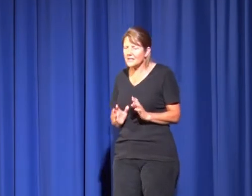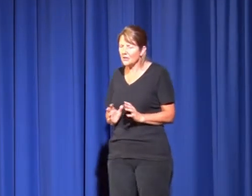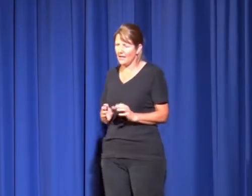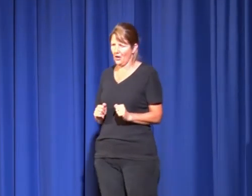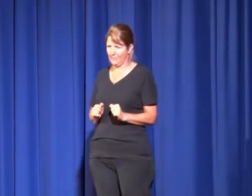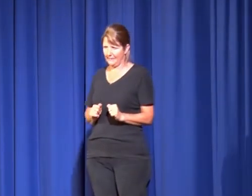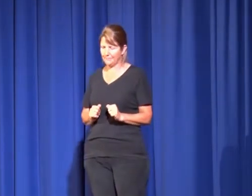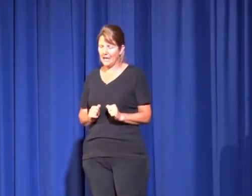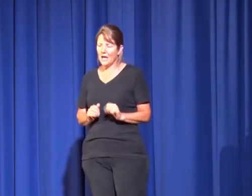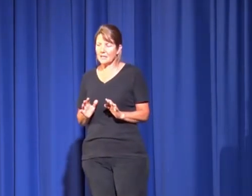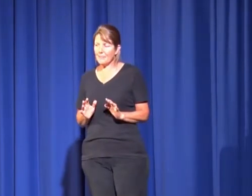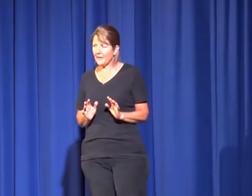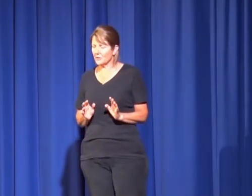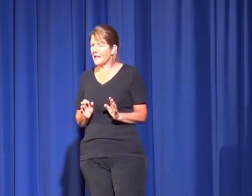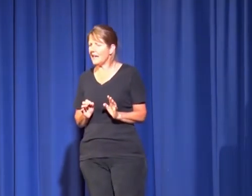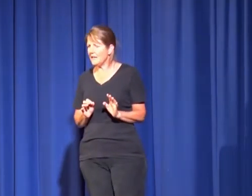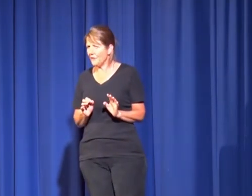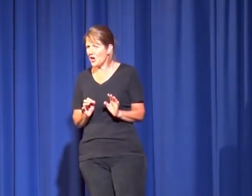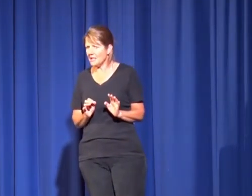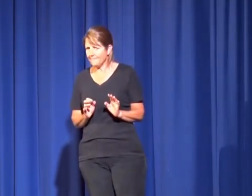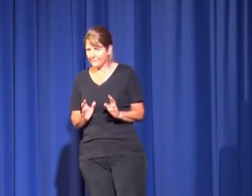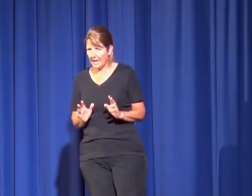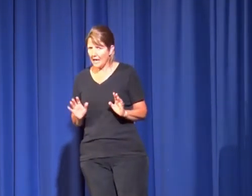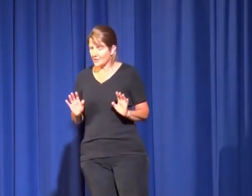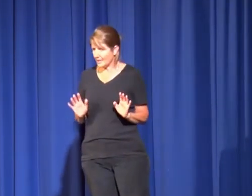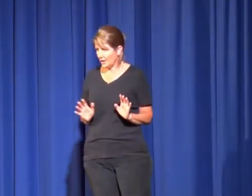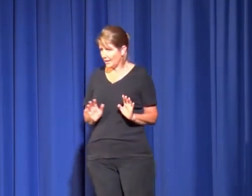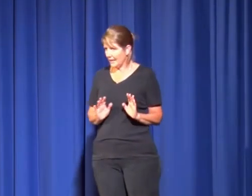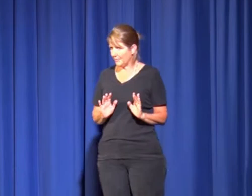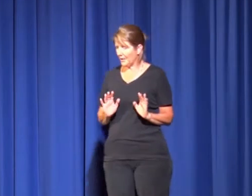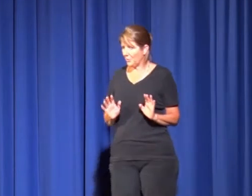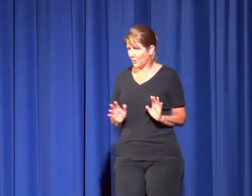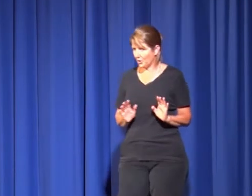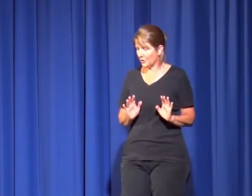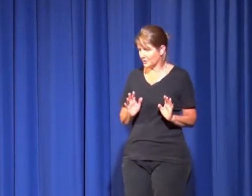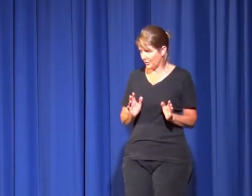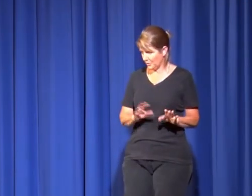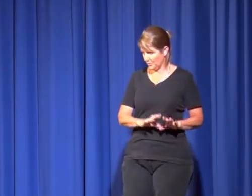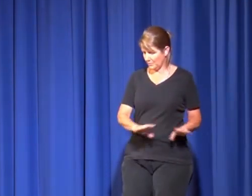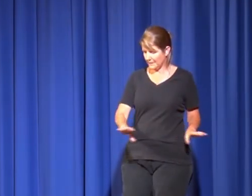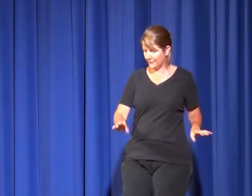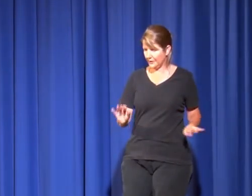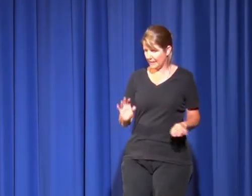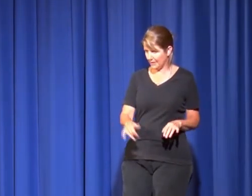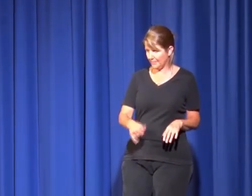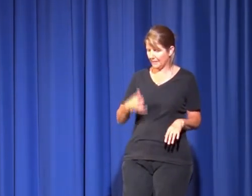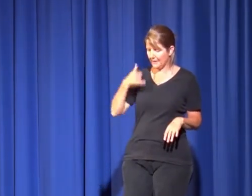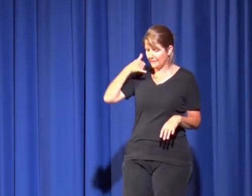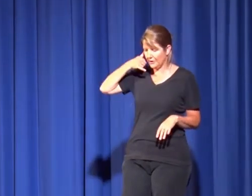secretly hoping. So my brother goes, Katie, phone! So I slowly get up and I walk across to the hall, telephone to her, I've got that phone.